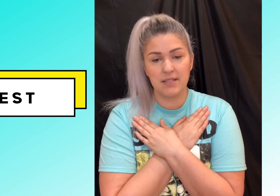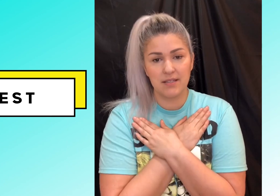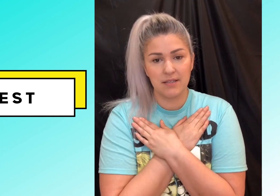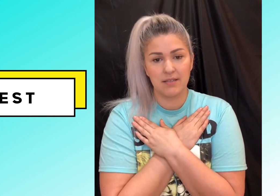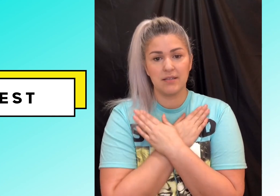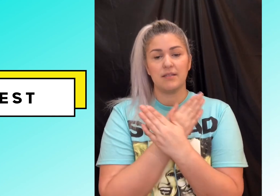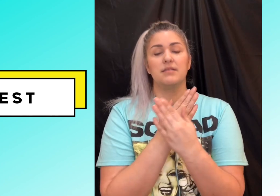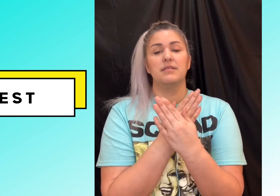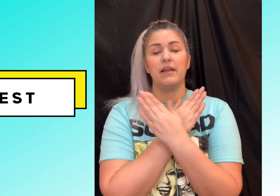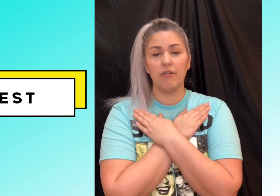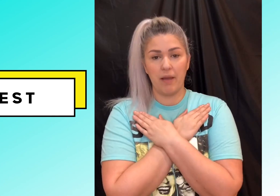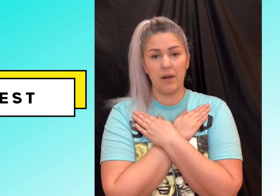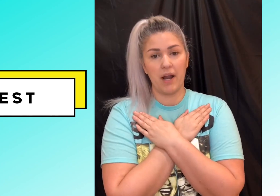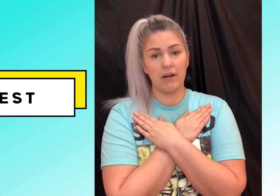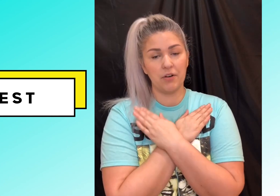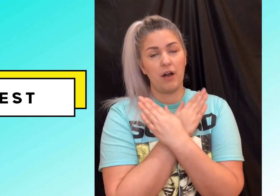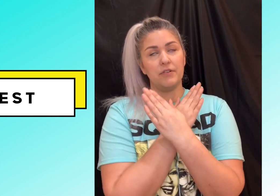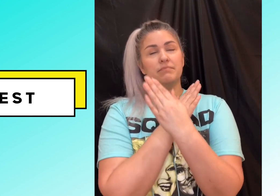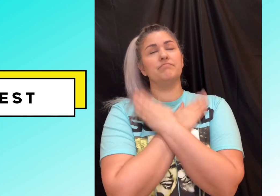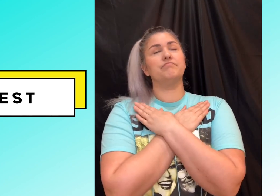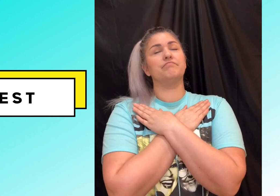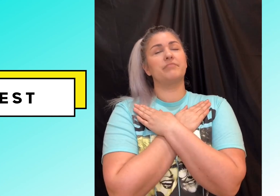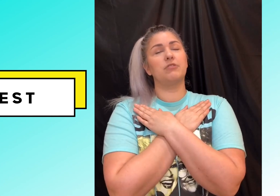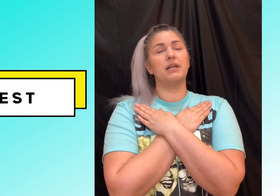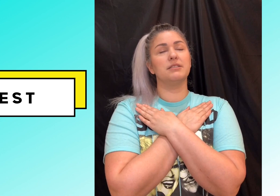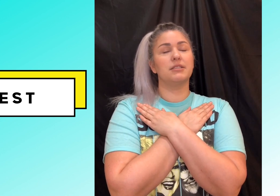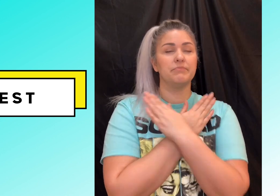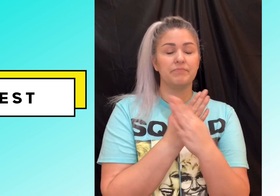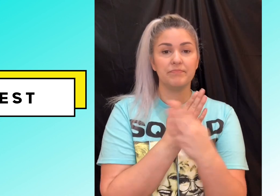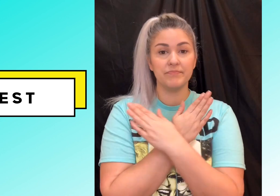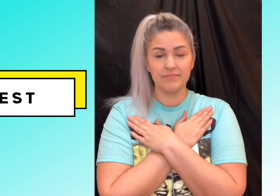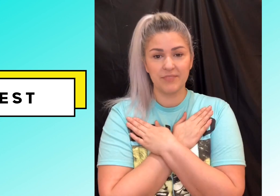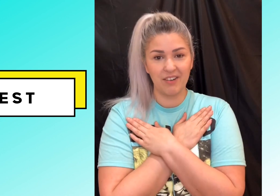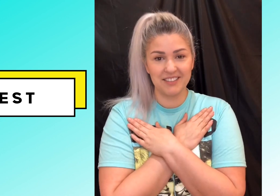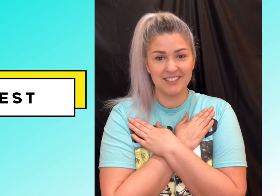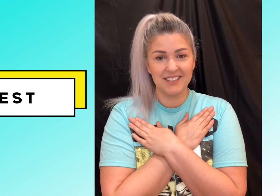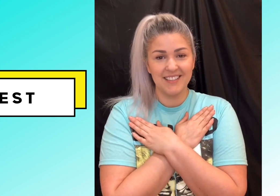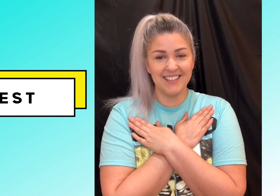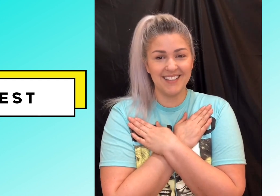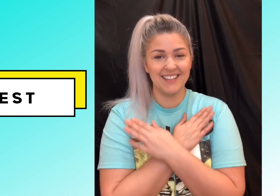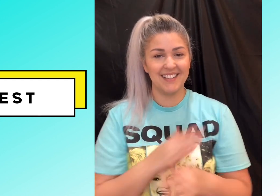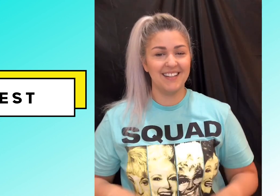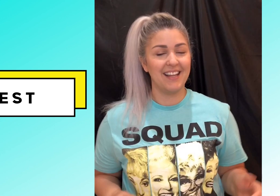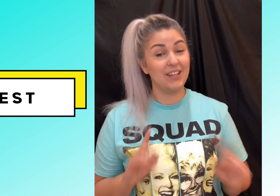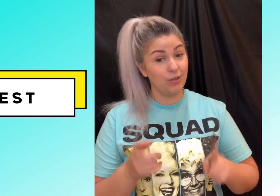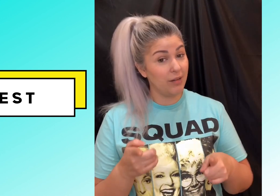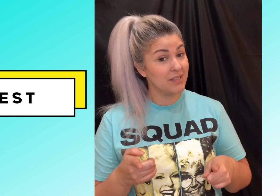like you're a vampire in your coffin rest like you need to be